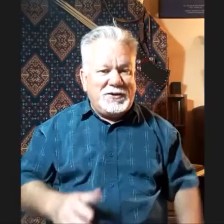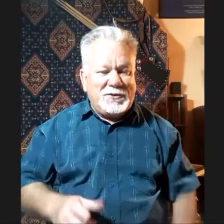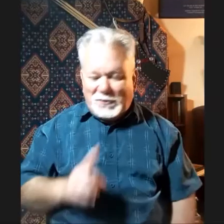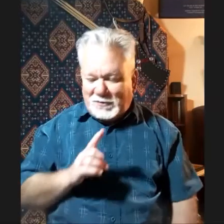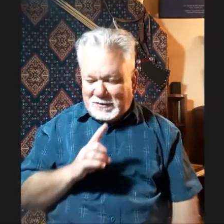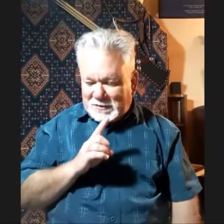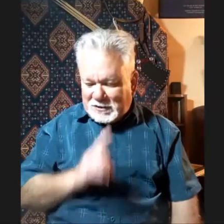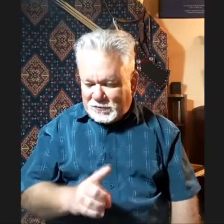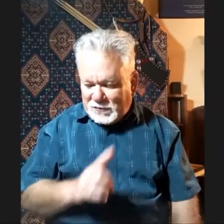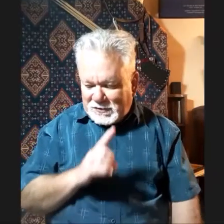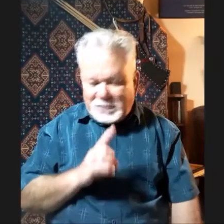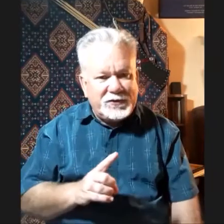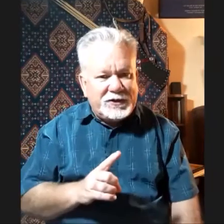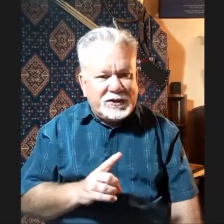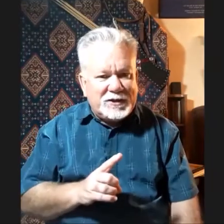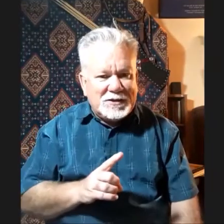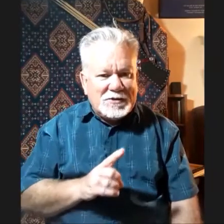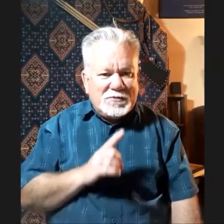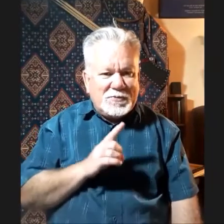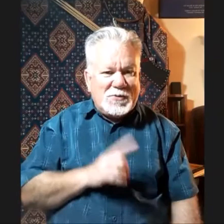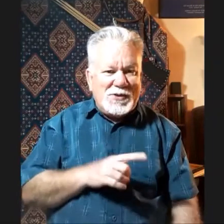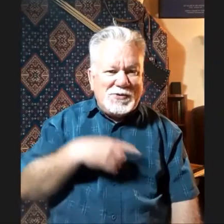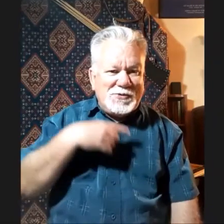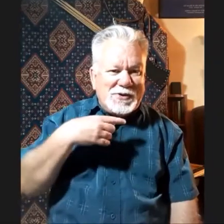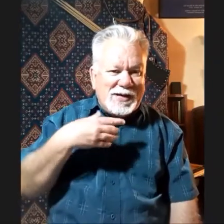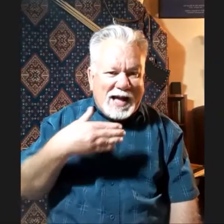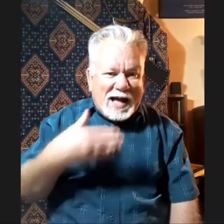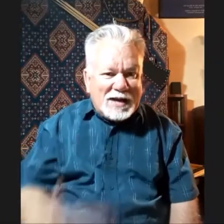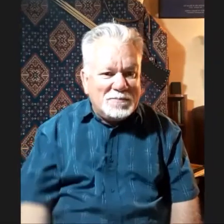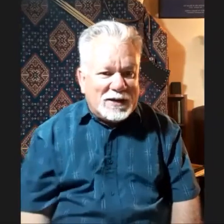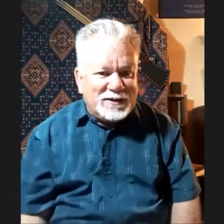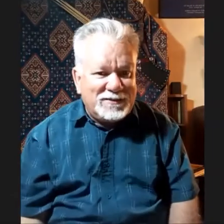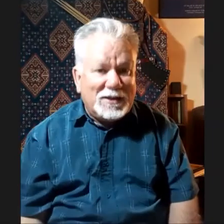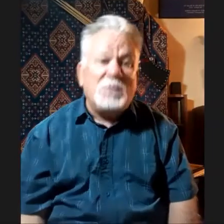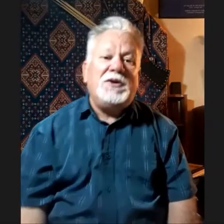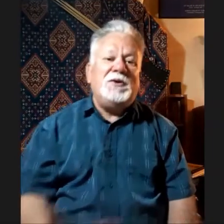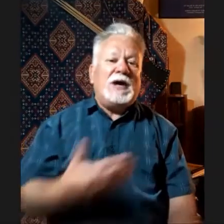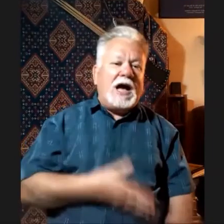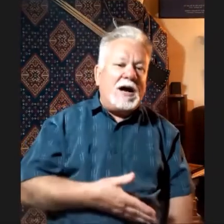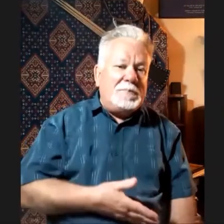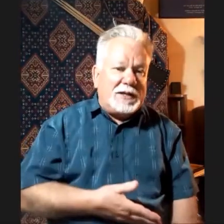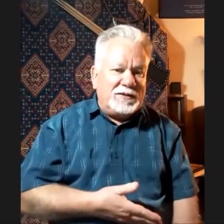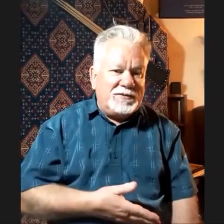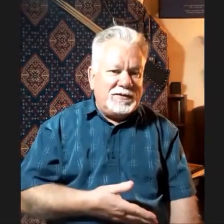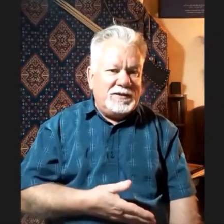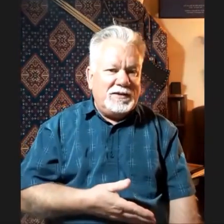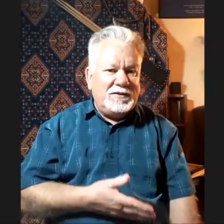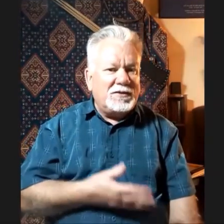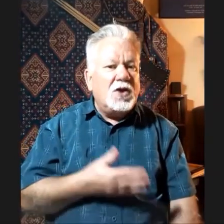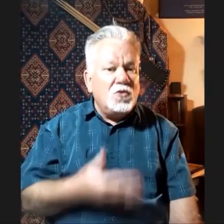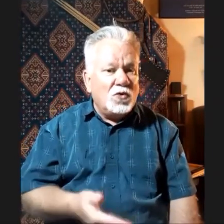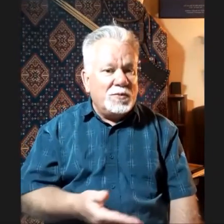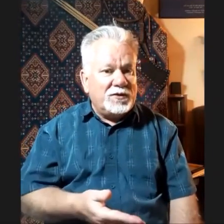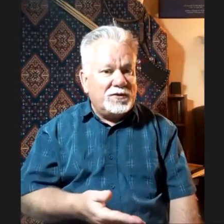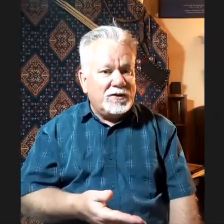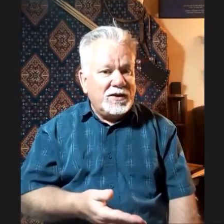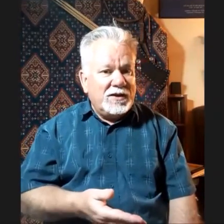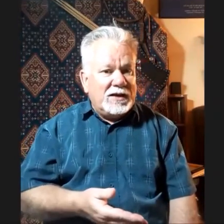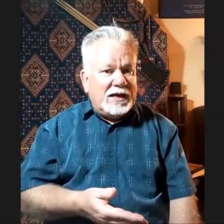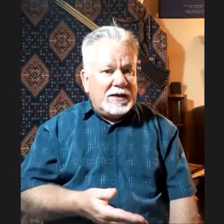because the difference in feeling from when you aren't balanced and when you are balanced is enormous. And,